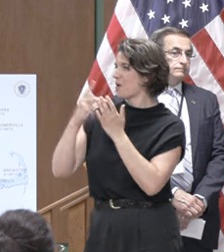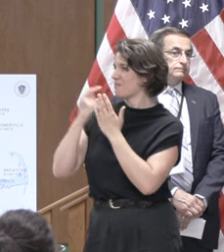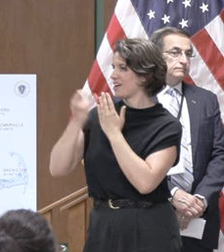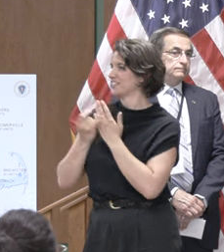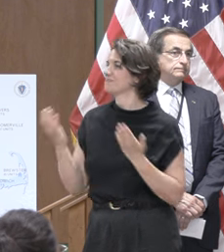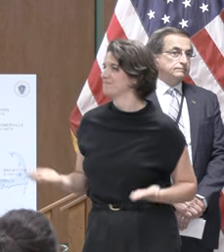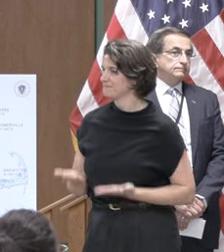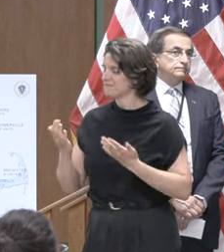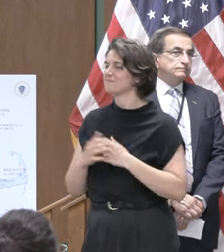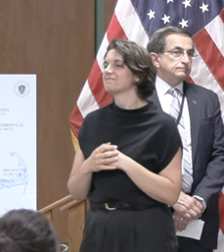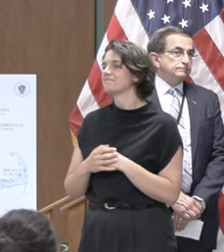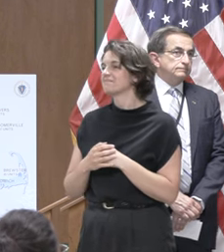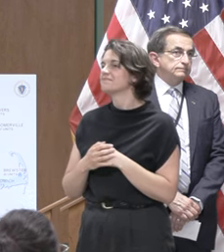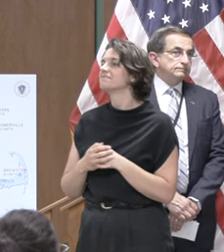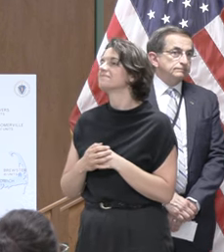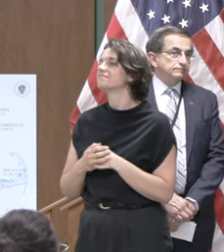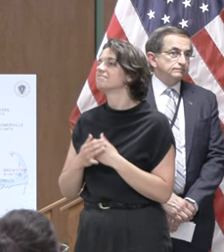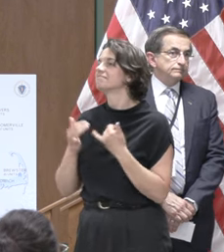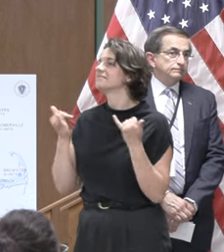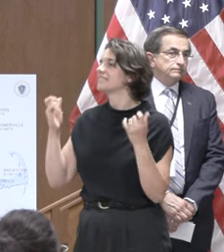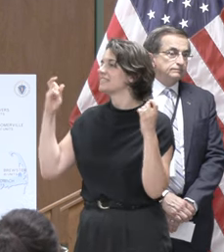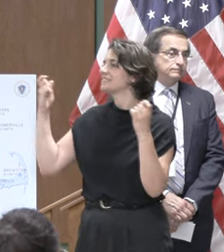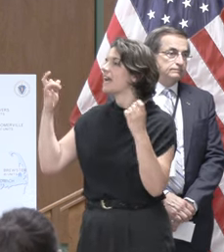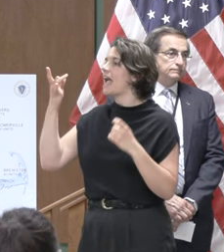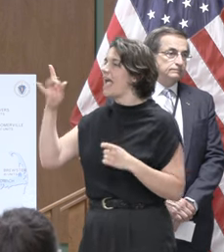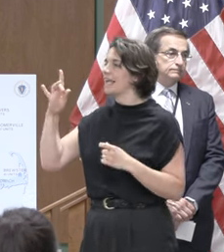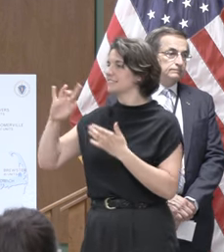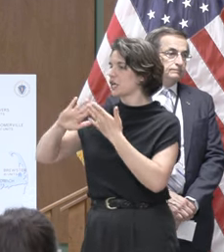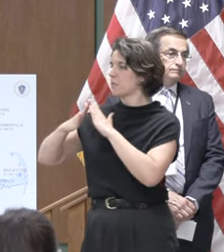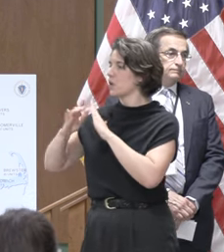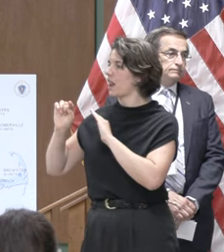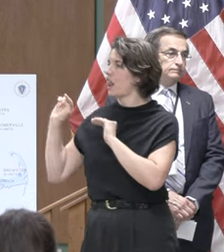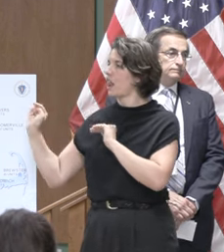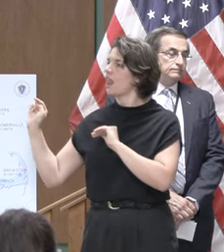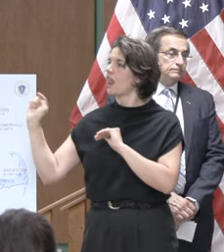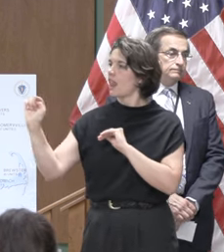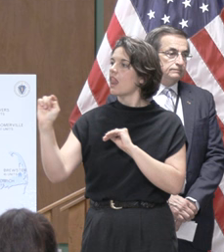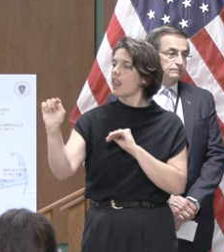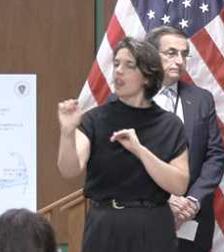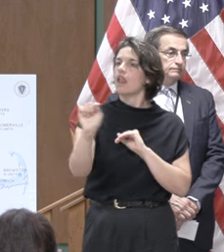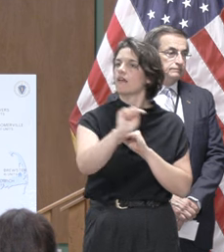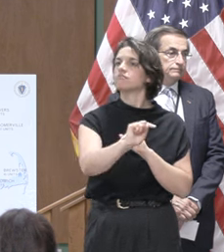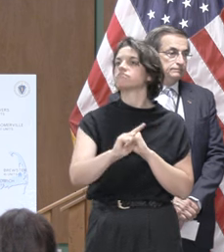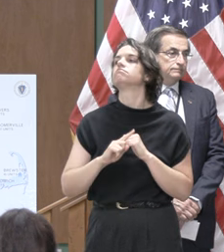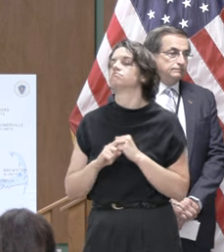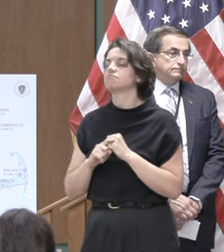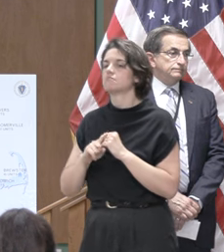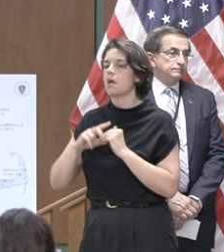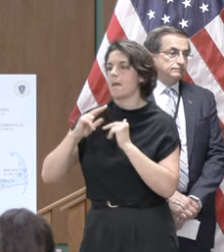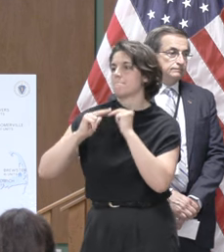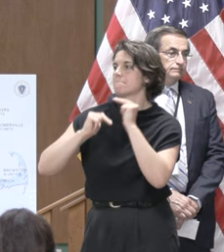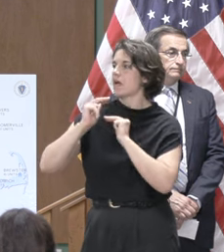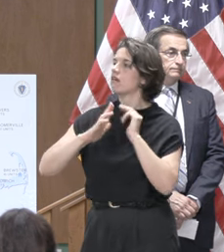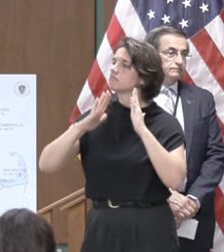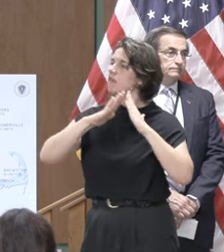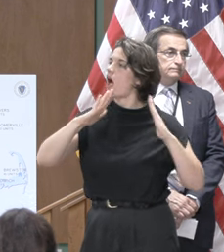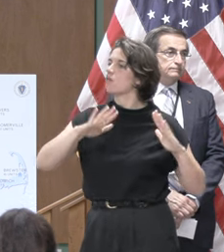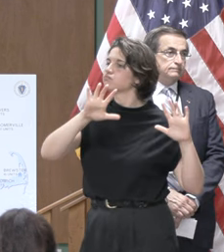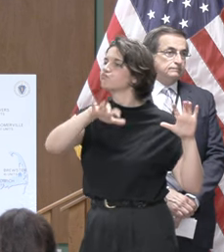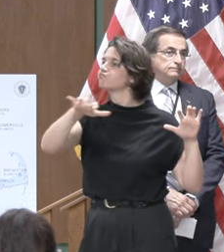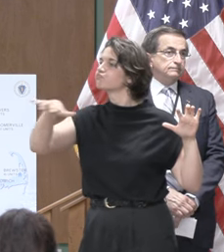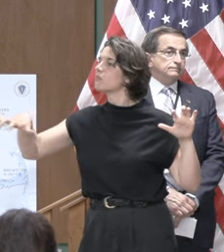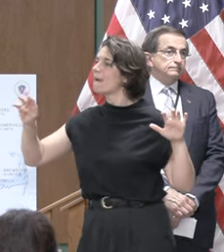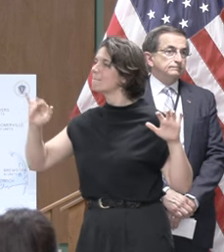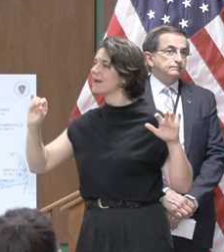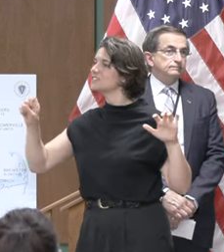today we are celebrating 18 communities that are creating the housing that massachusetts needs these projects